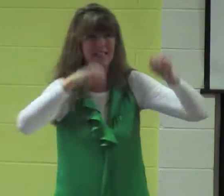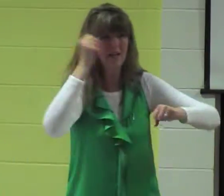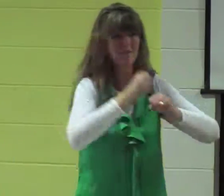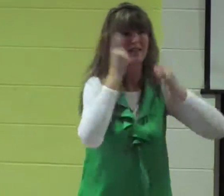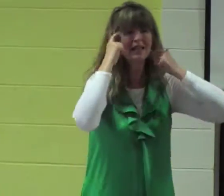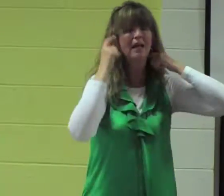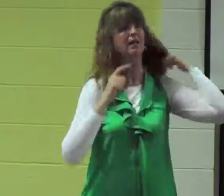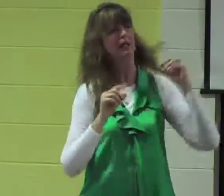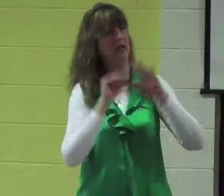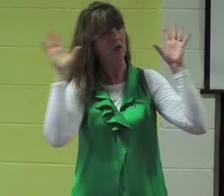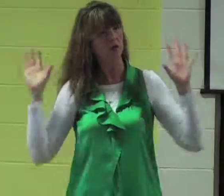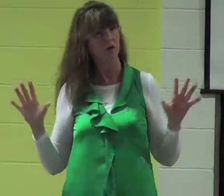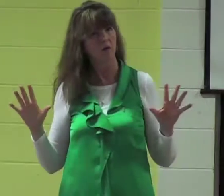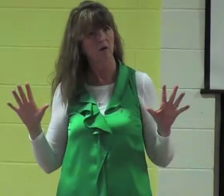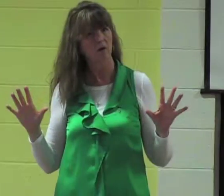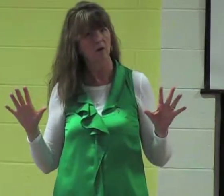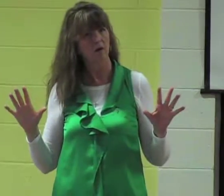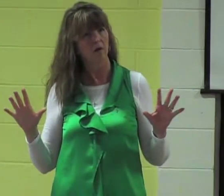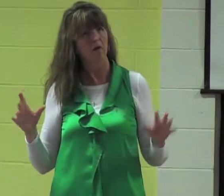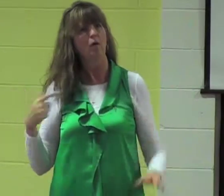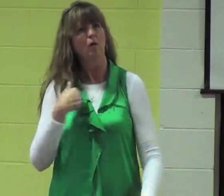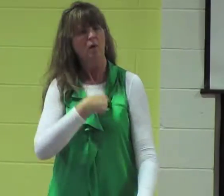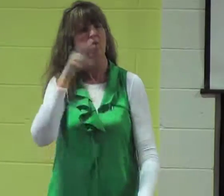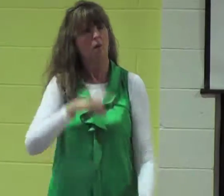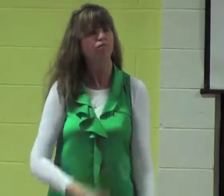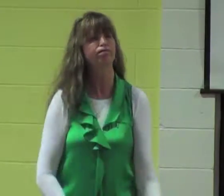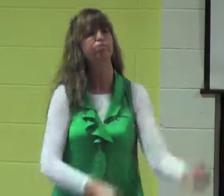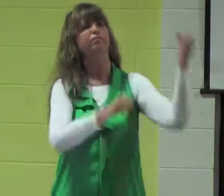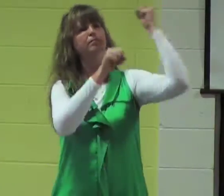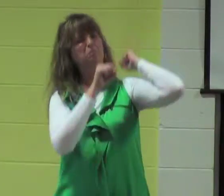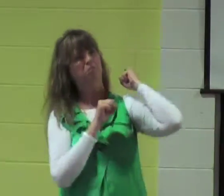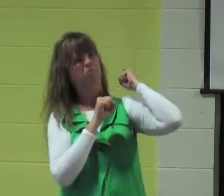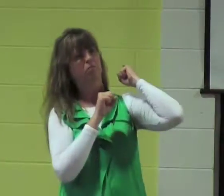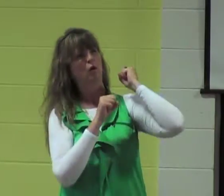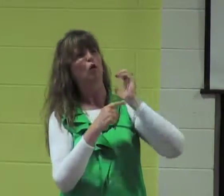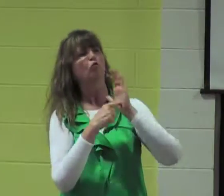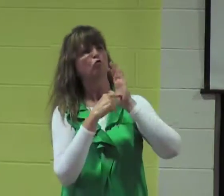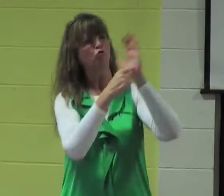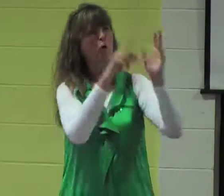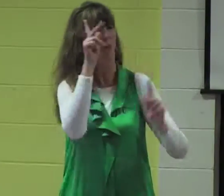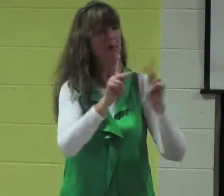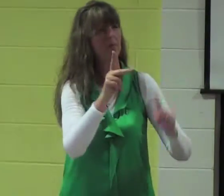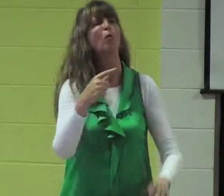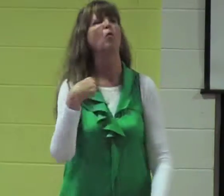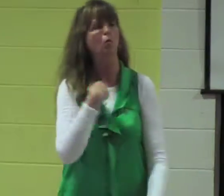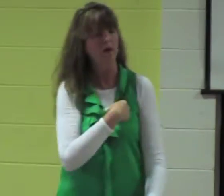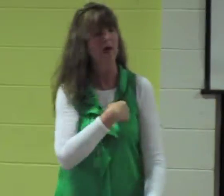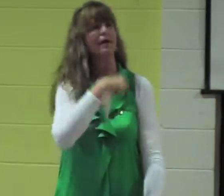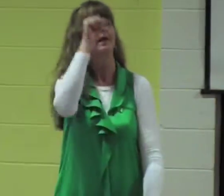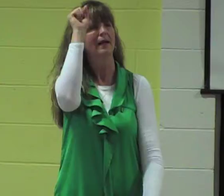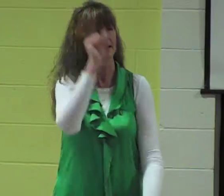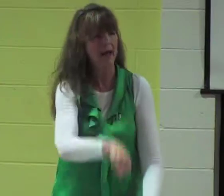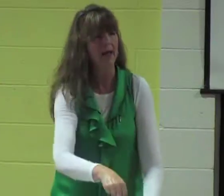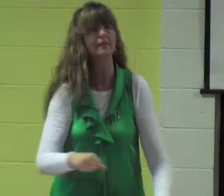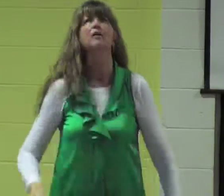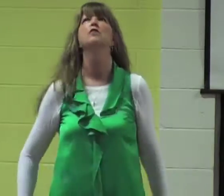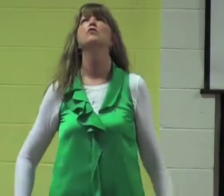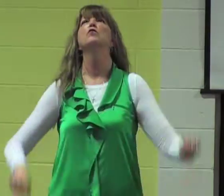Does it make sense? Is it clear? We must take up the cross and show people that we